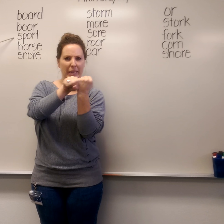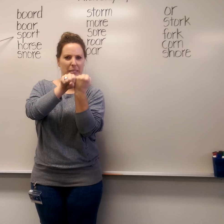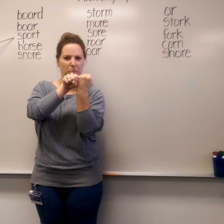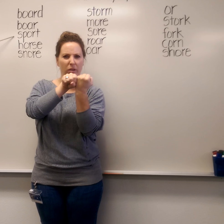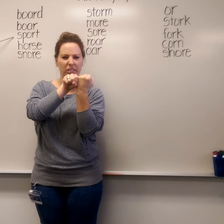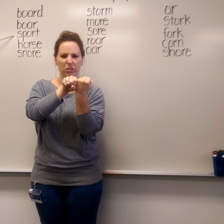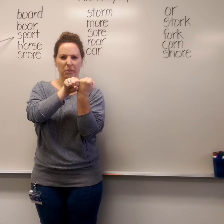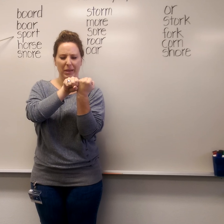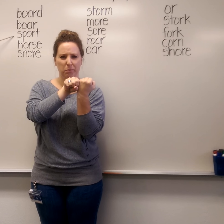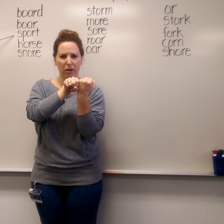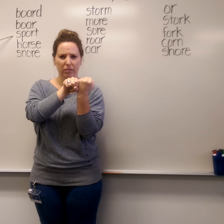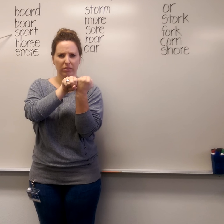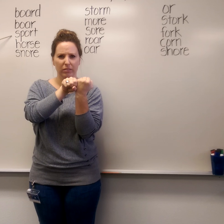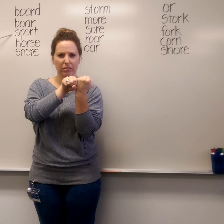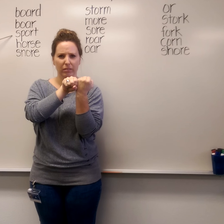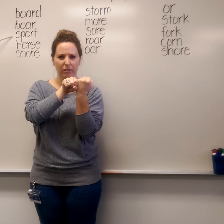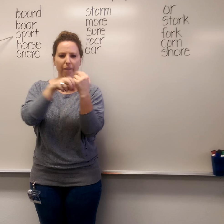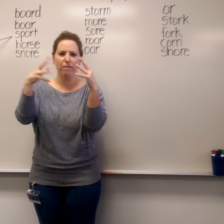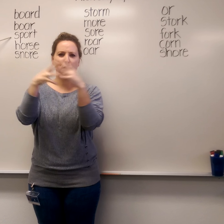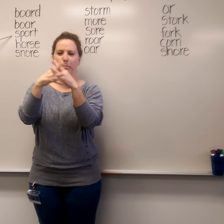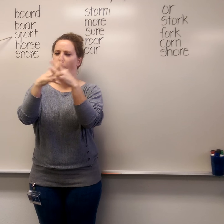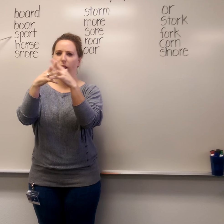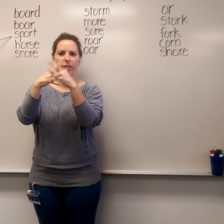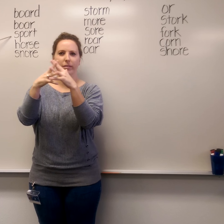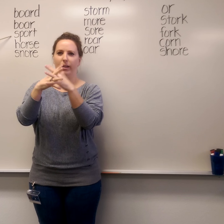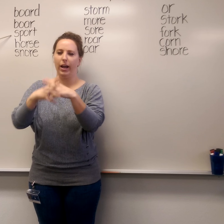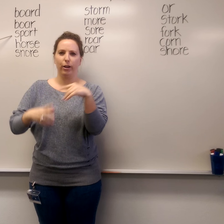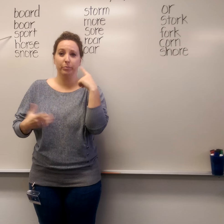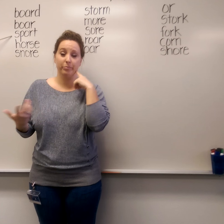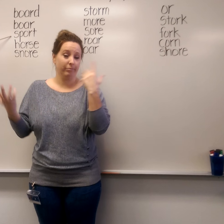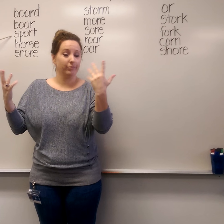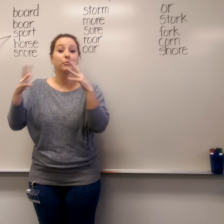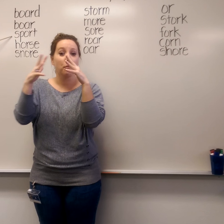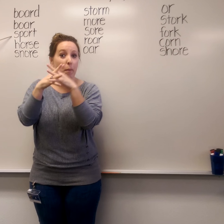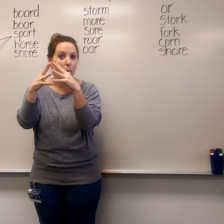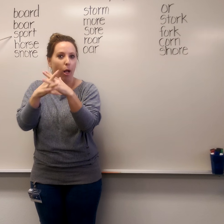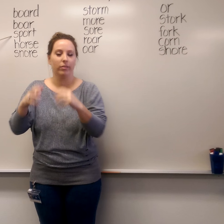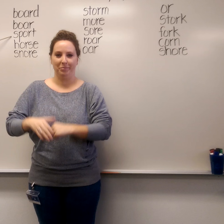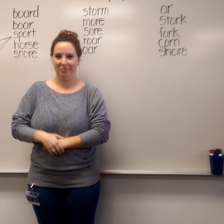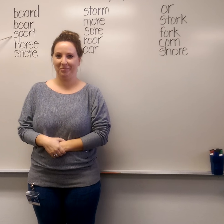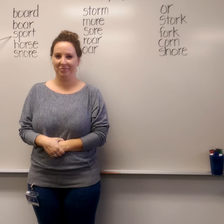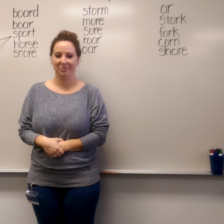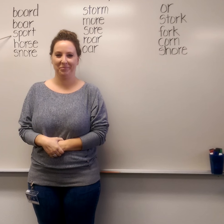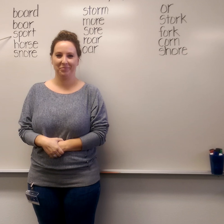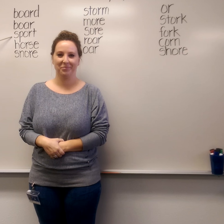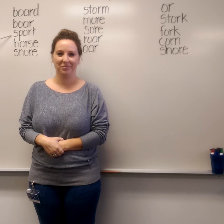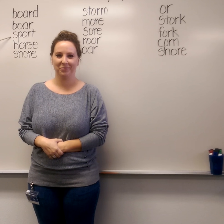Is it baseball? Football works, baseball works. Horse